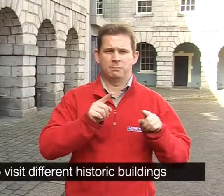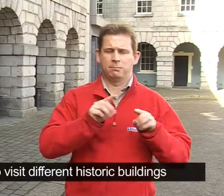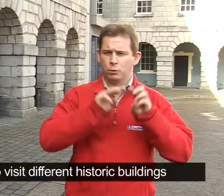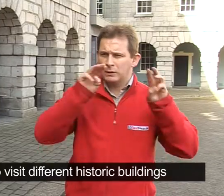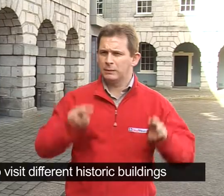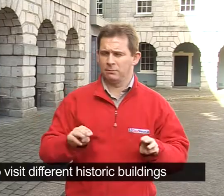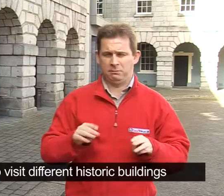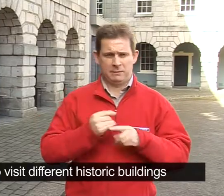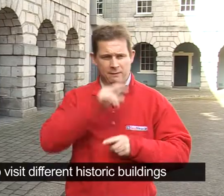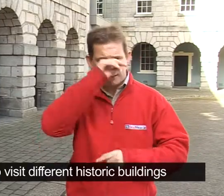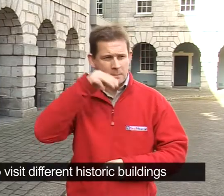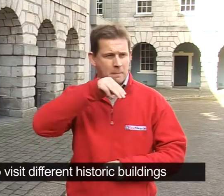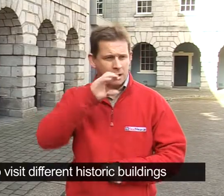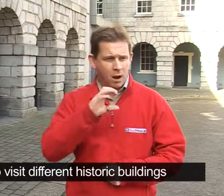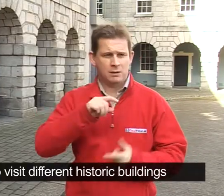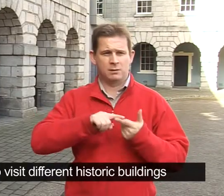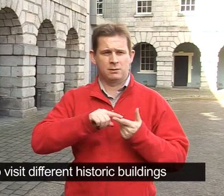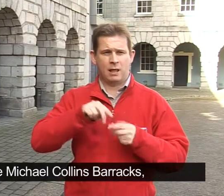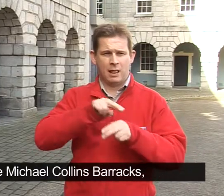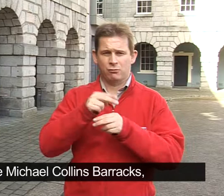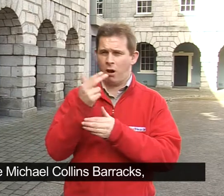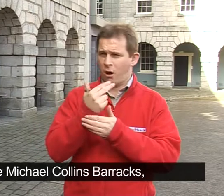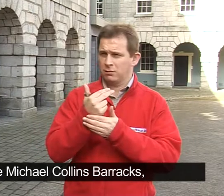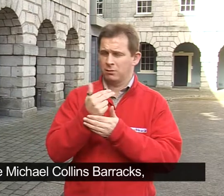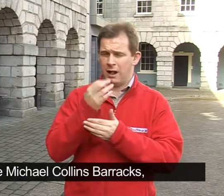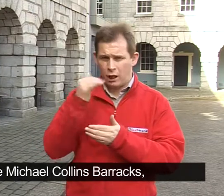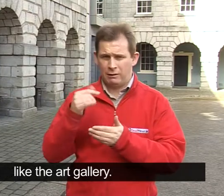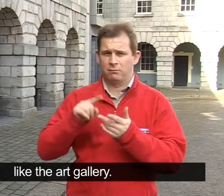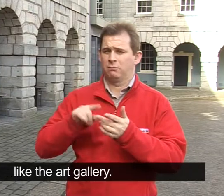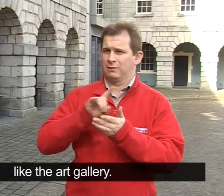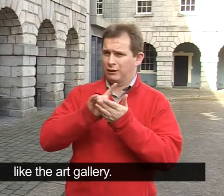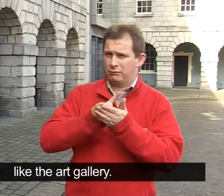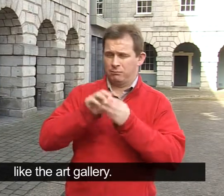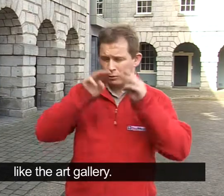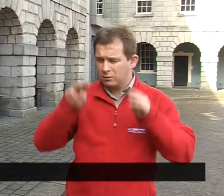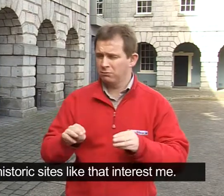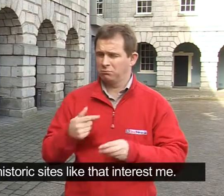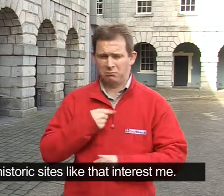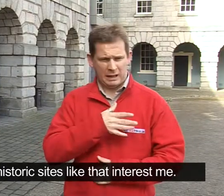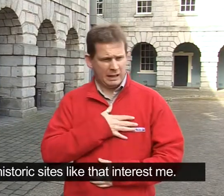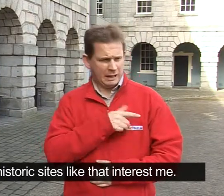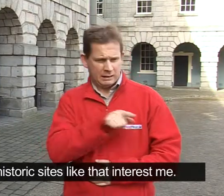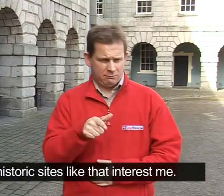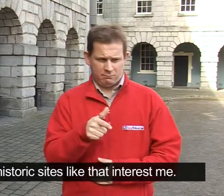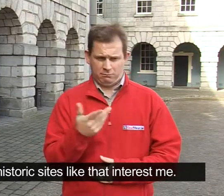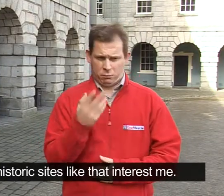I like to visit different historic buildings like Michael Collins Barracks, like the Art Gallery, different historic sites like that interest me.